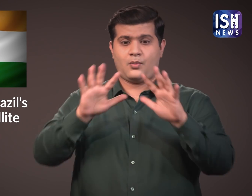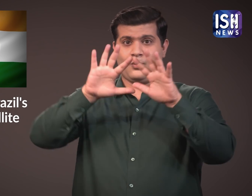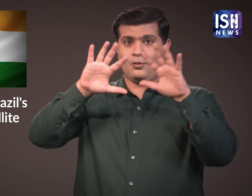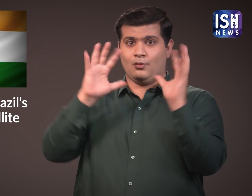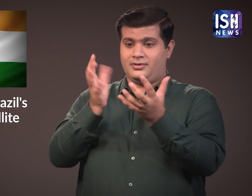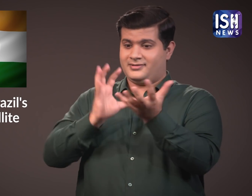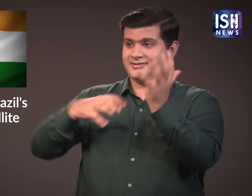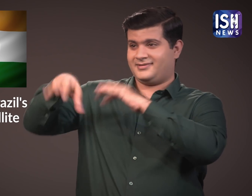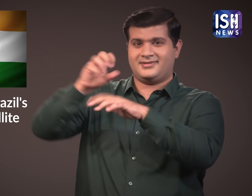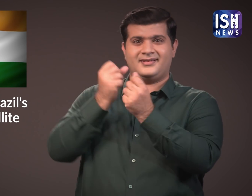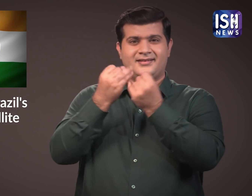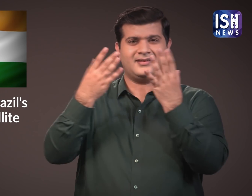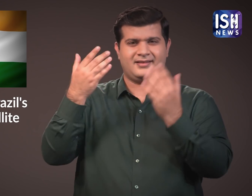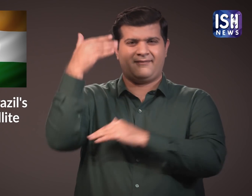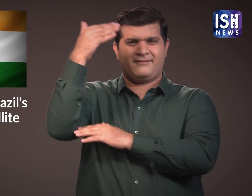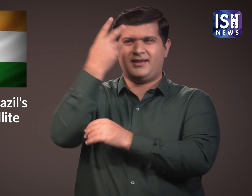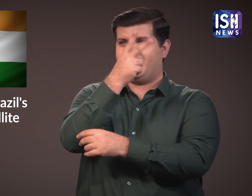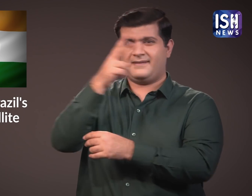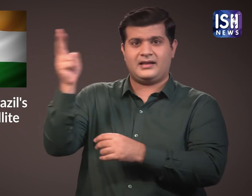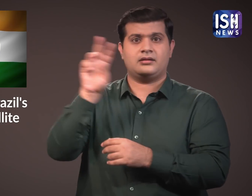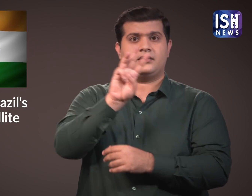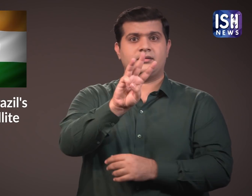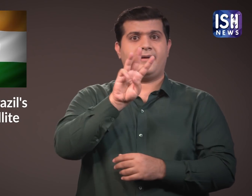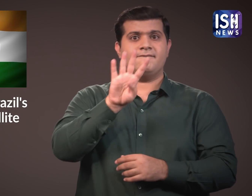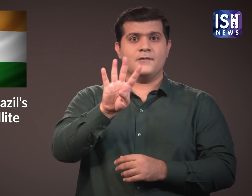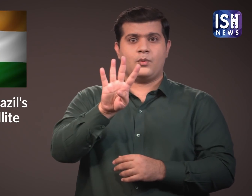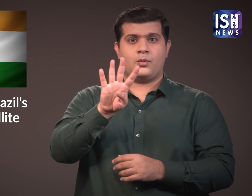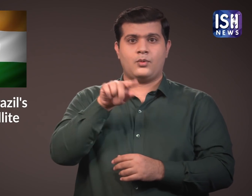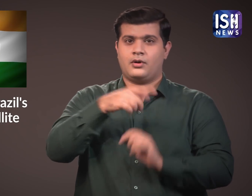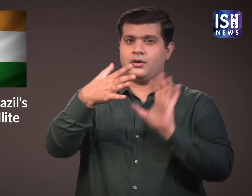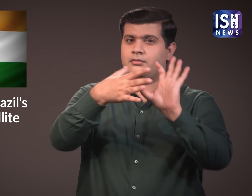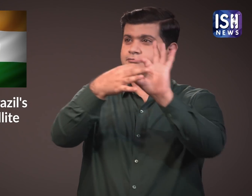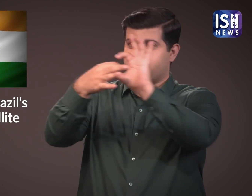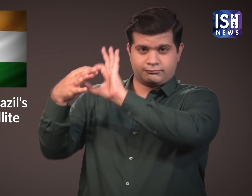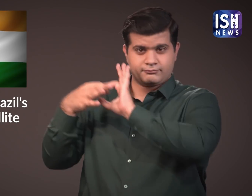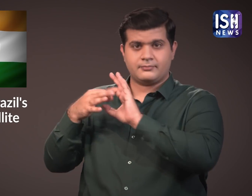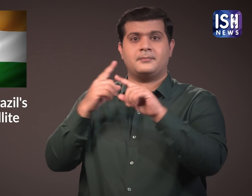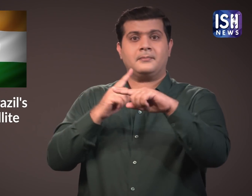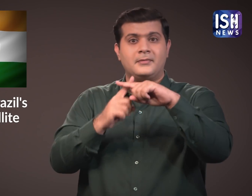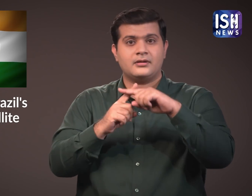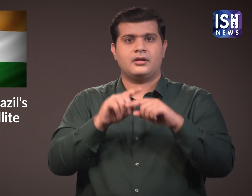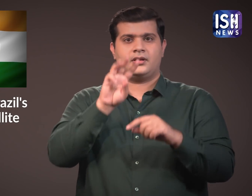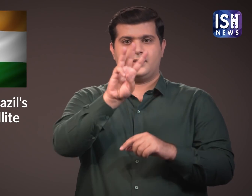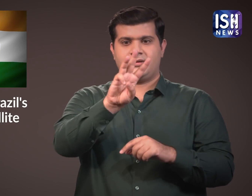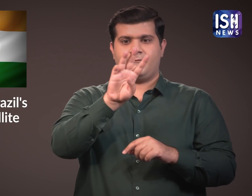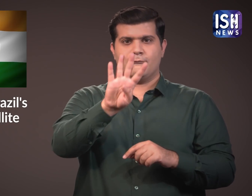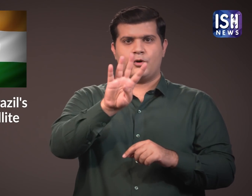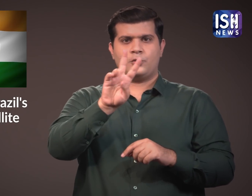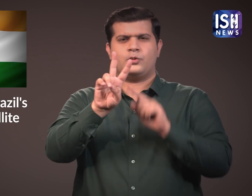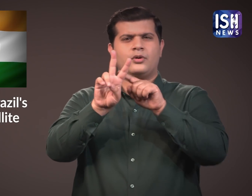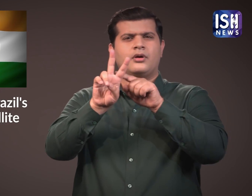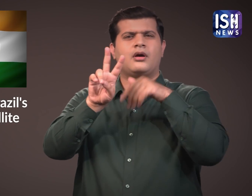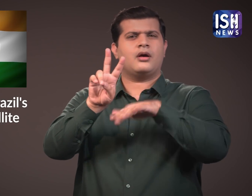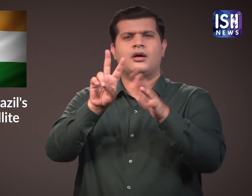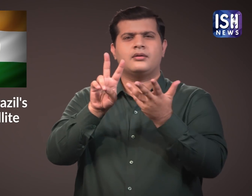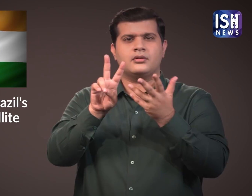India has now put 342 foreign satellites of 34 countries in the orbit on a commercial